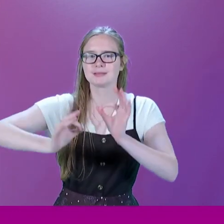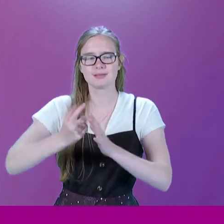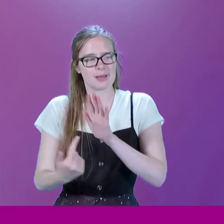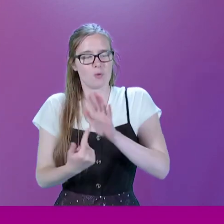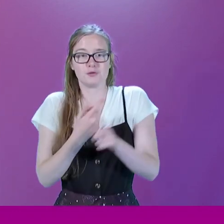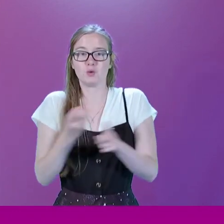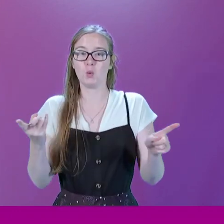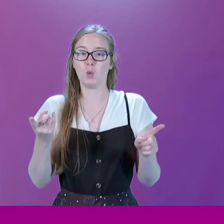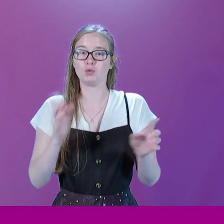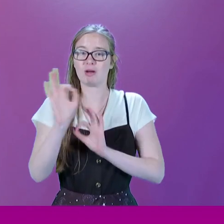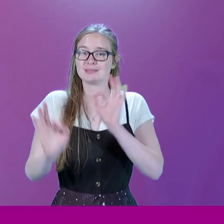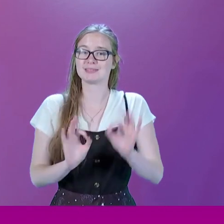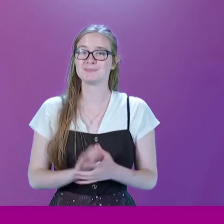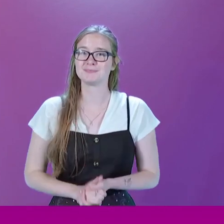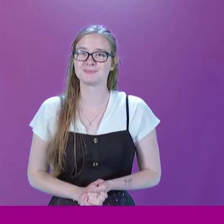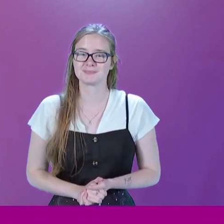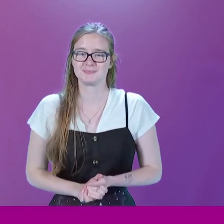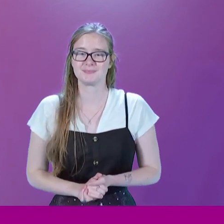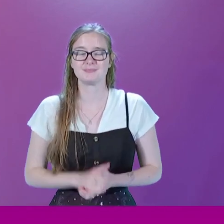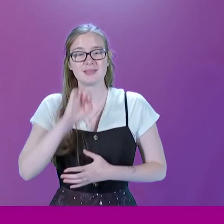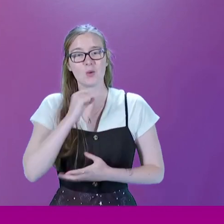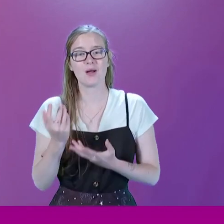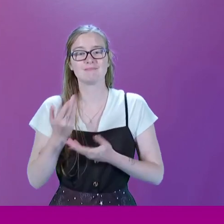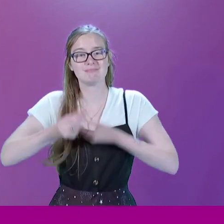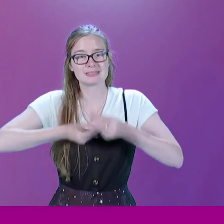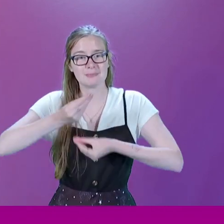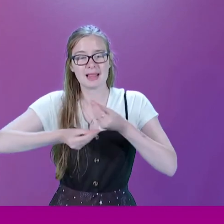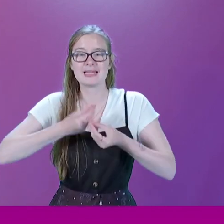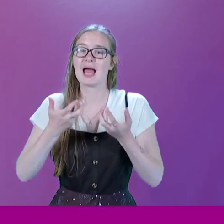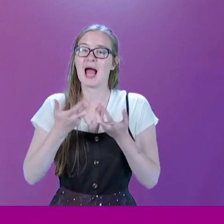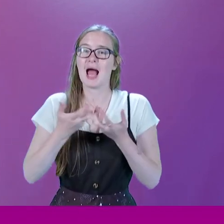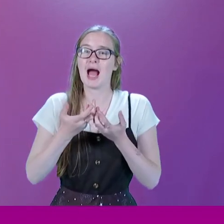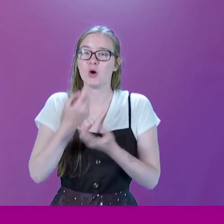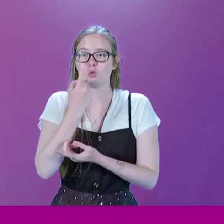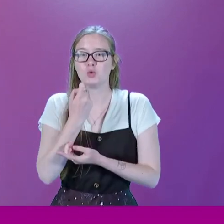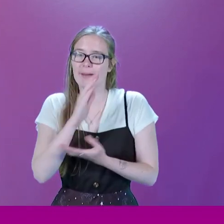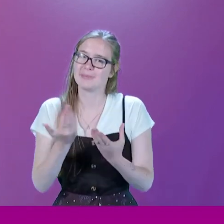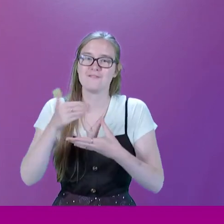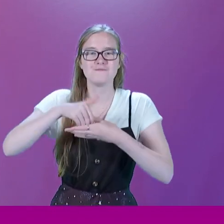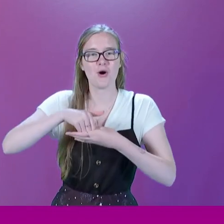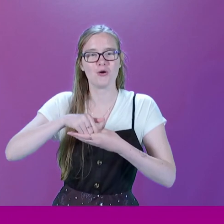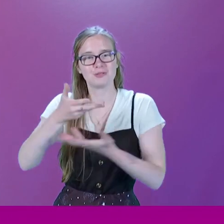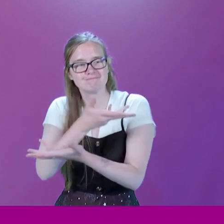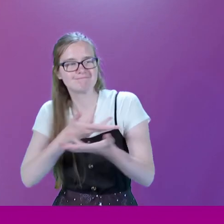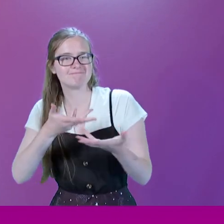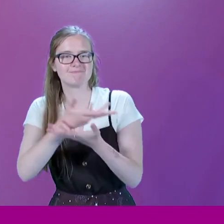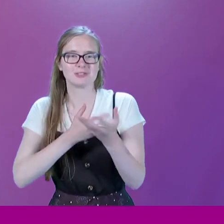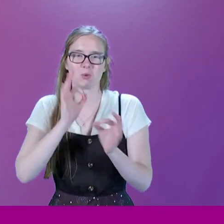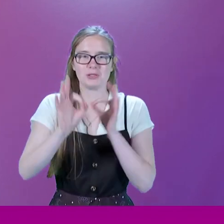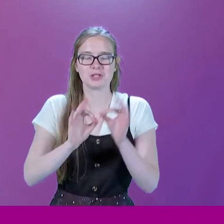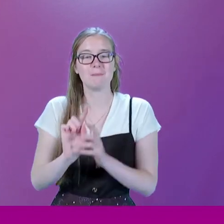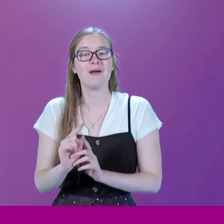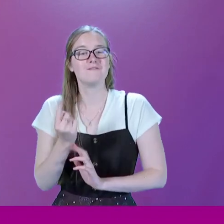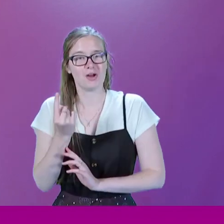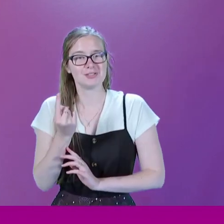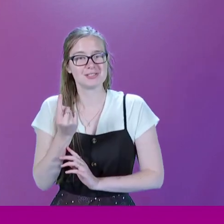important to them. I will explain in a wee while how you all can get involved in the conversation today, but I think